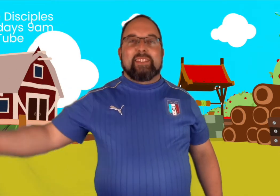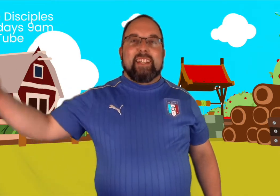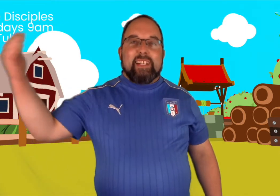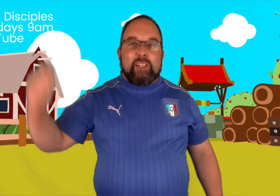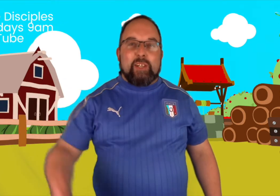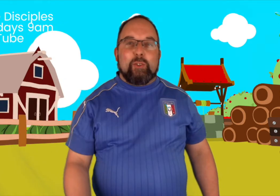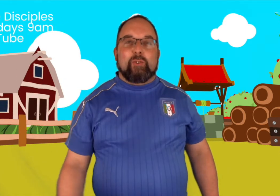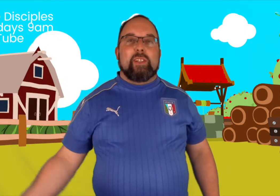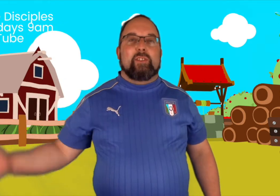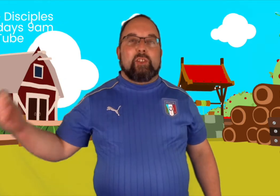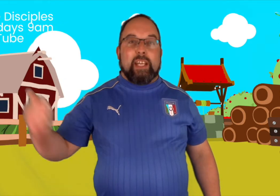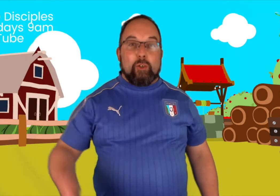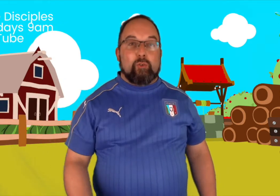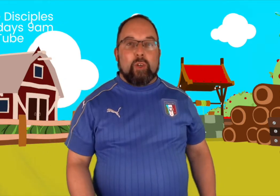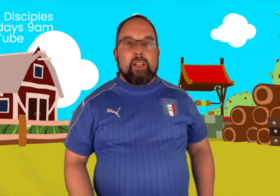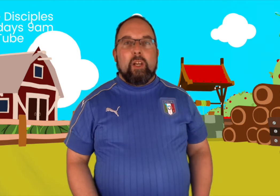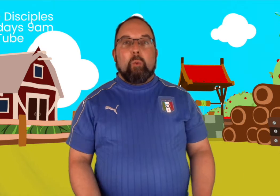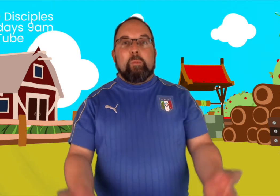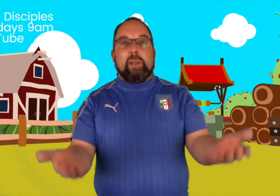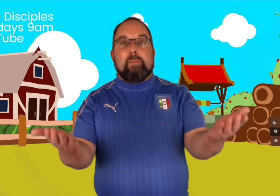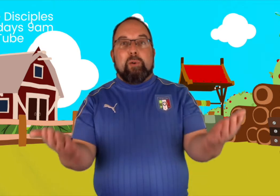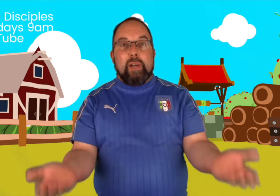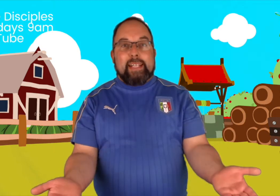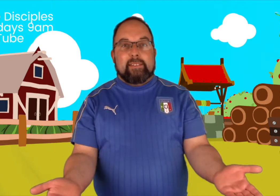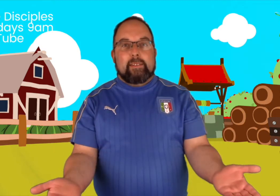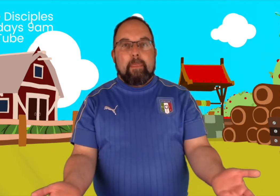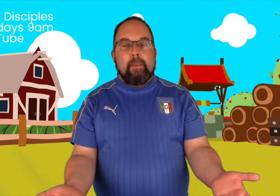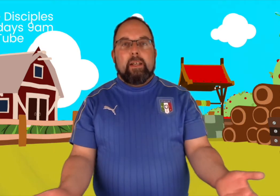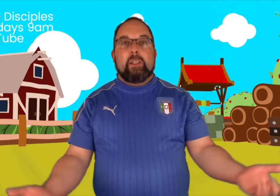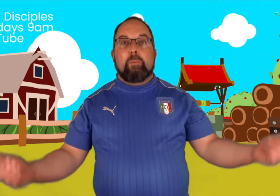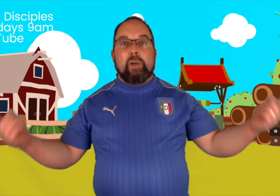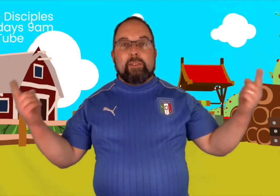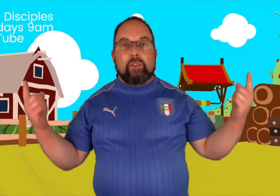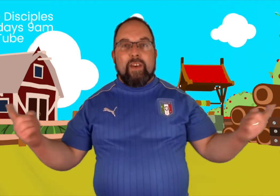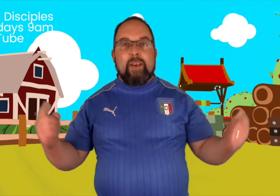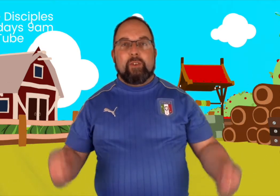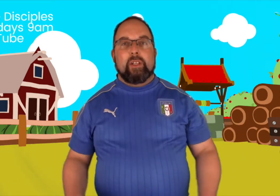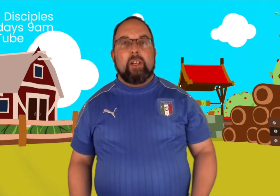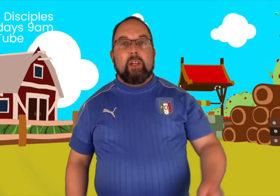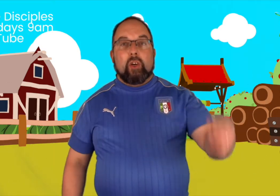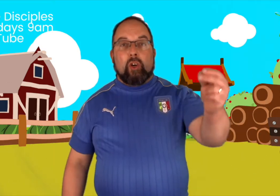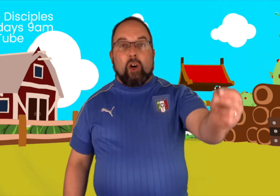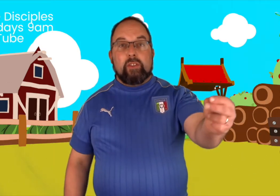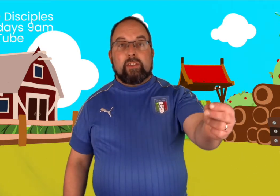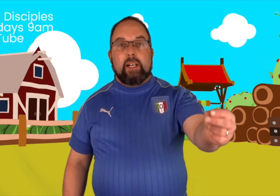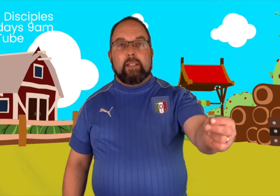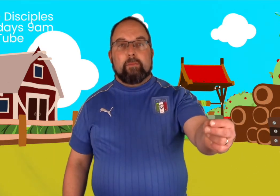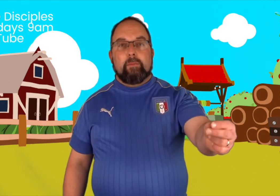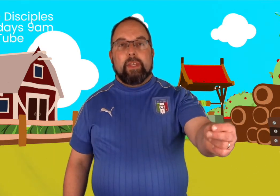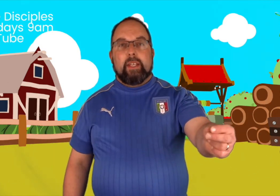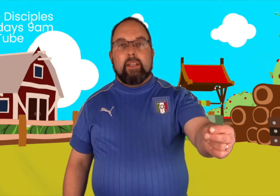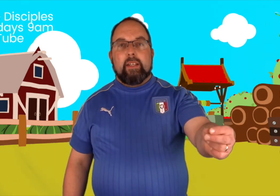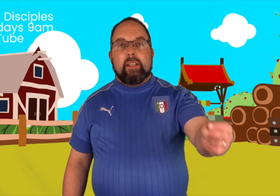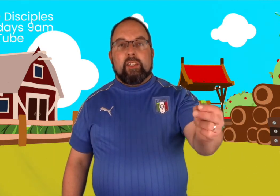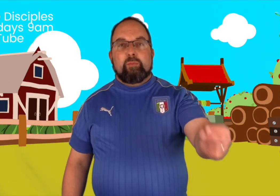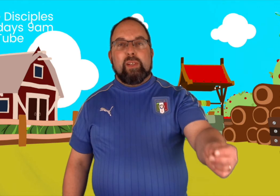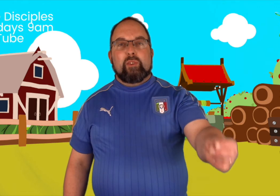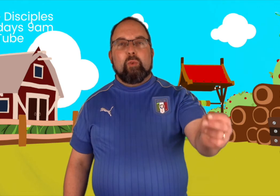children's children would be a prince. The prince of heaven. God's son. This prince would